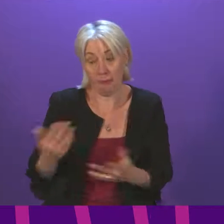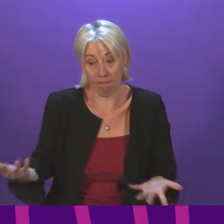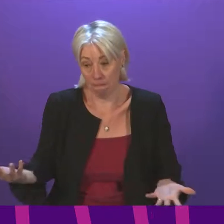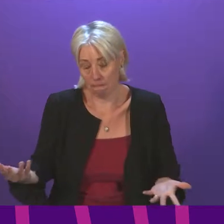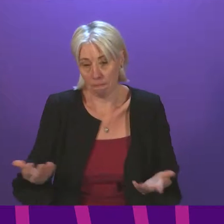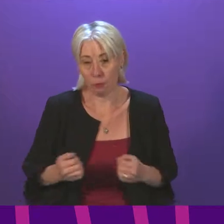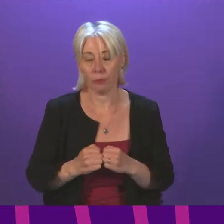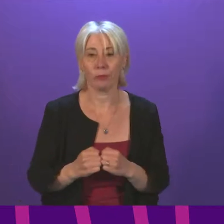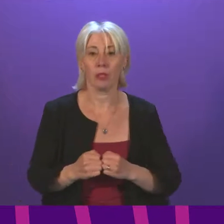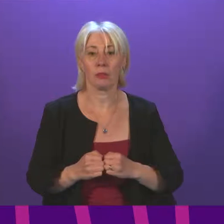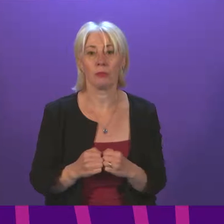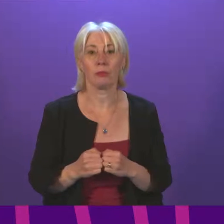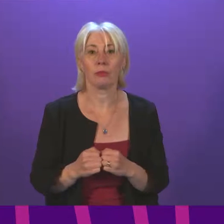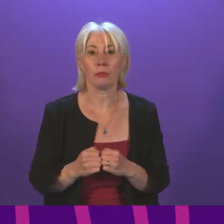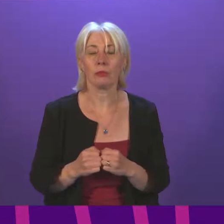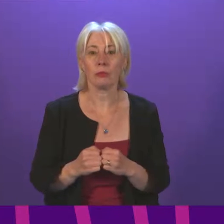Siobhan Brown.